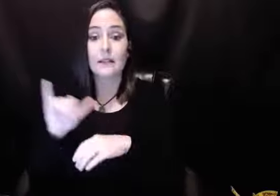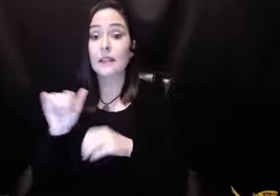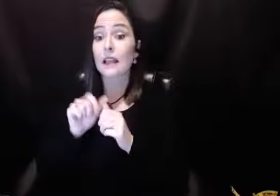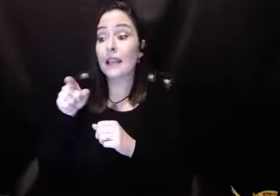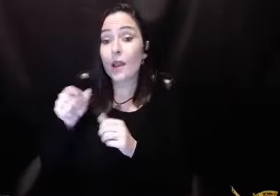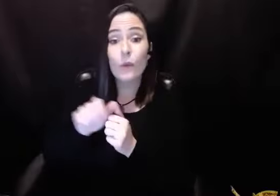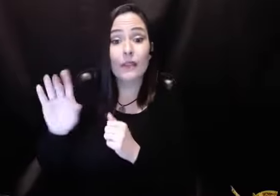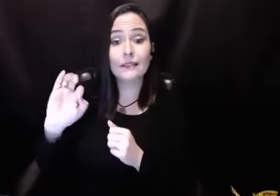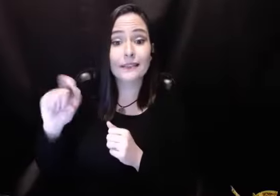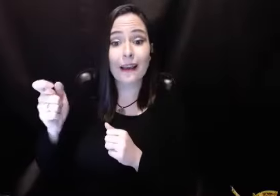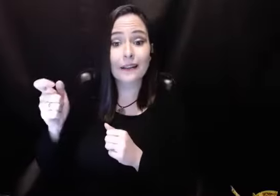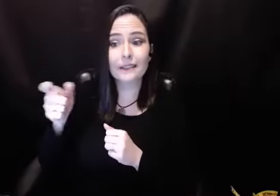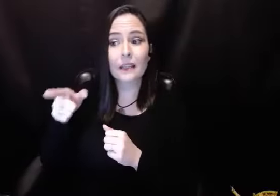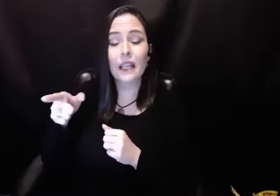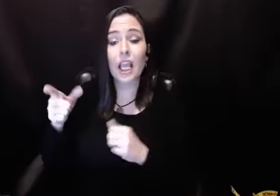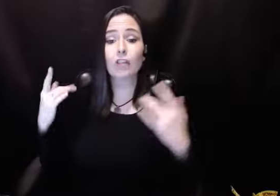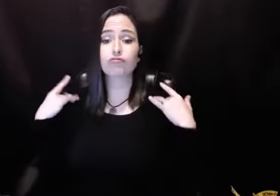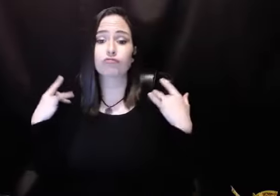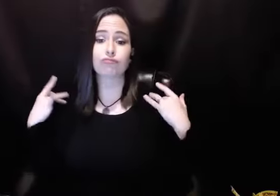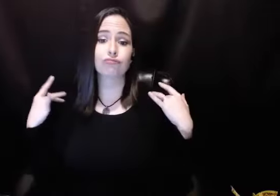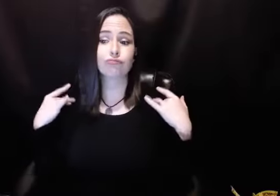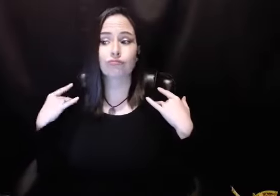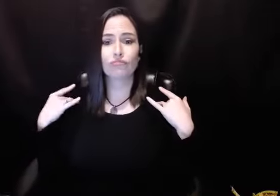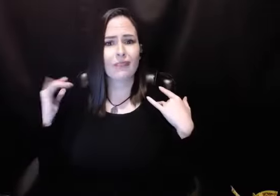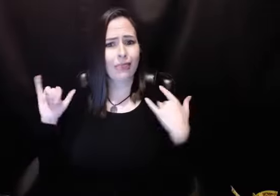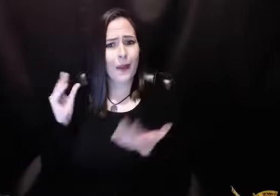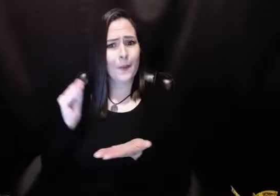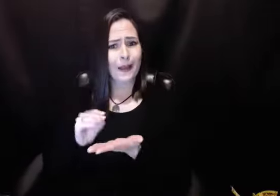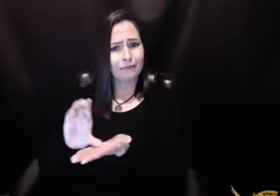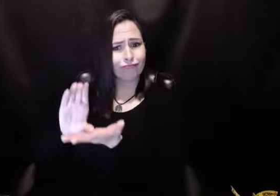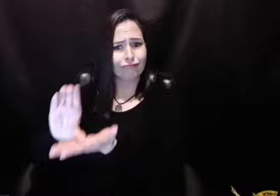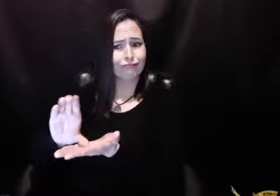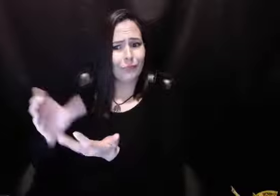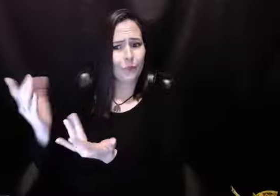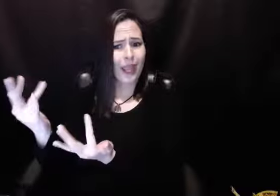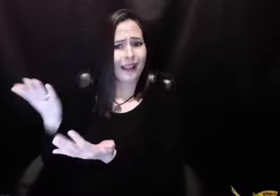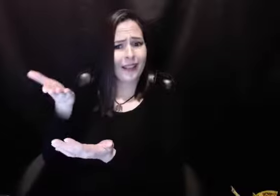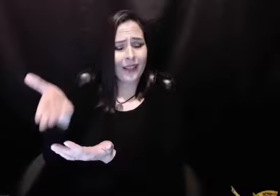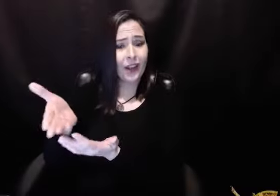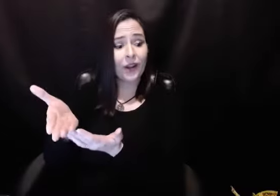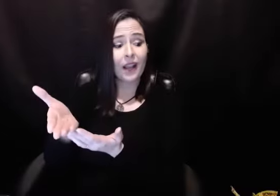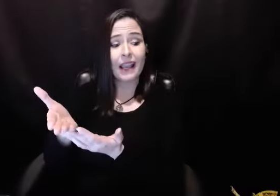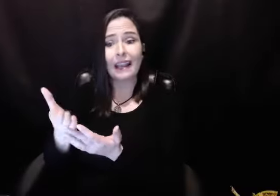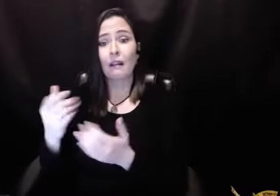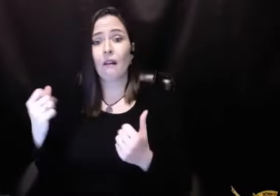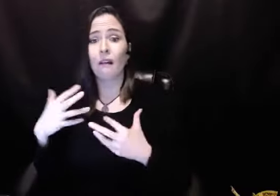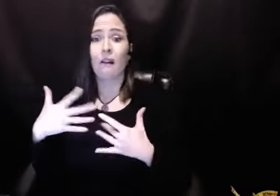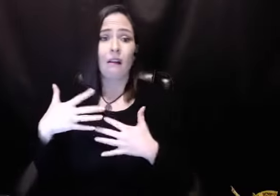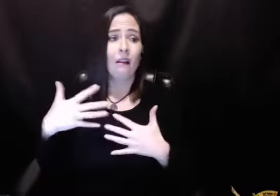you take. And if you don't take, just like him with his taxes, he never took the action. was waiting for him there all that time.